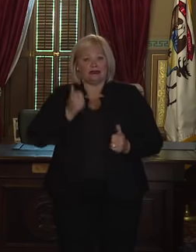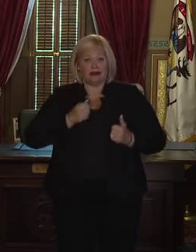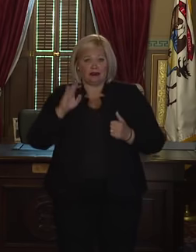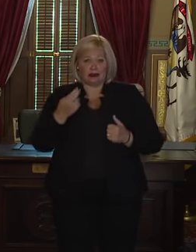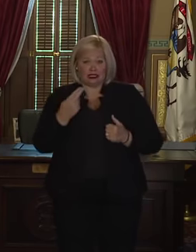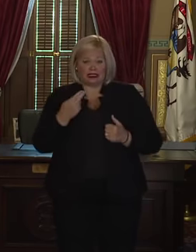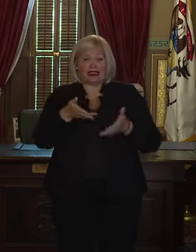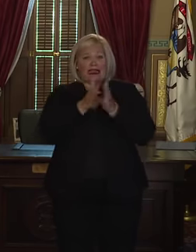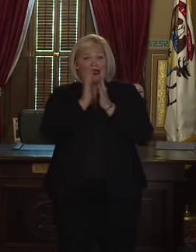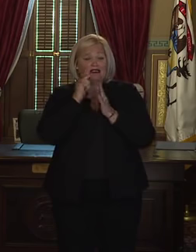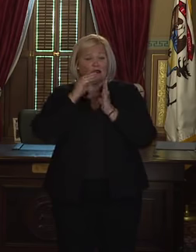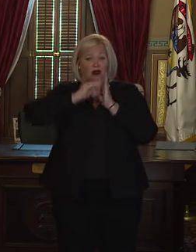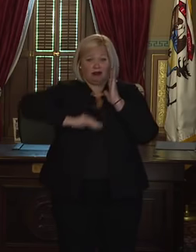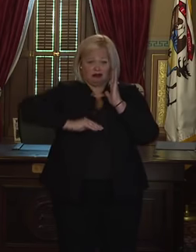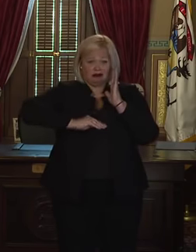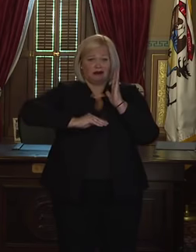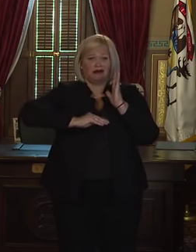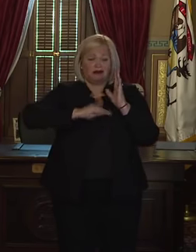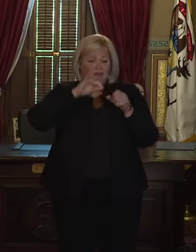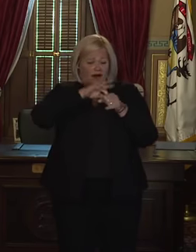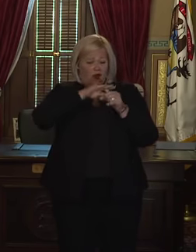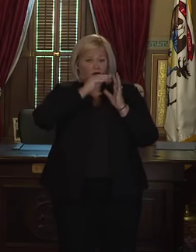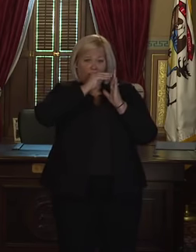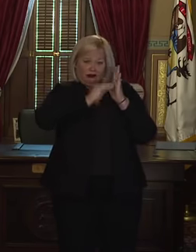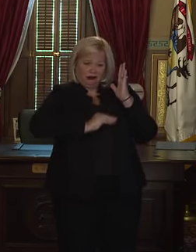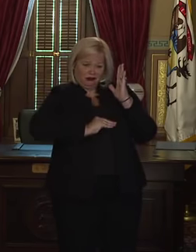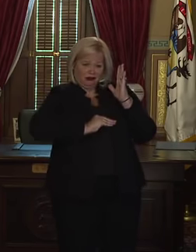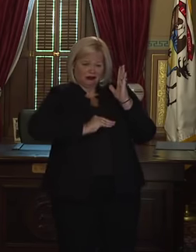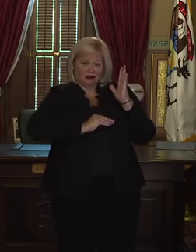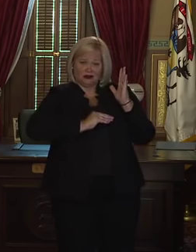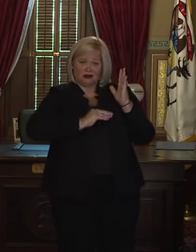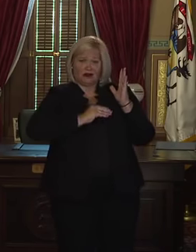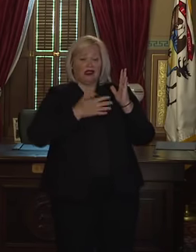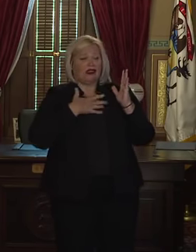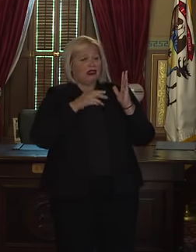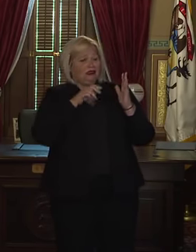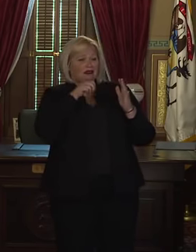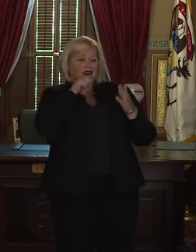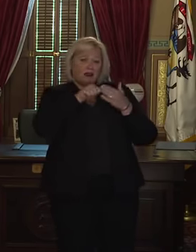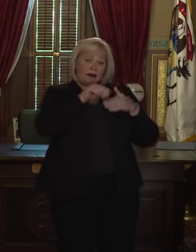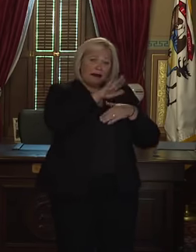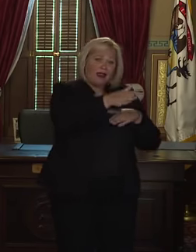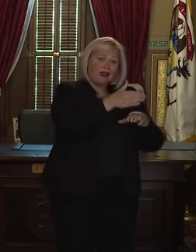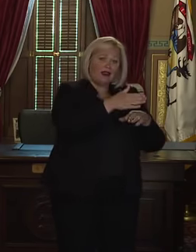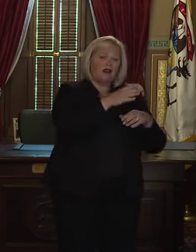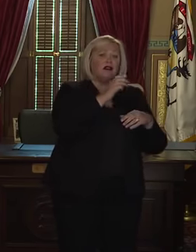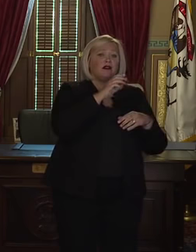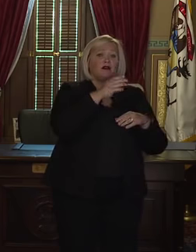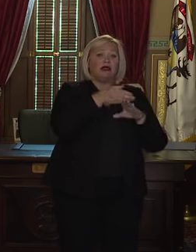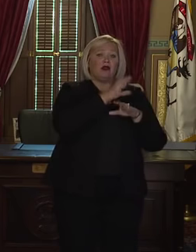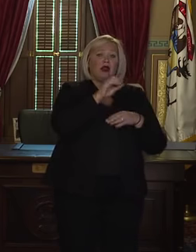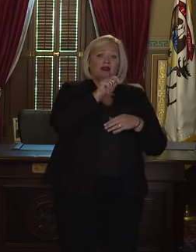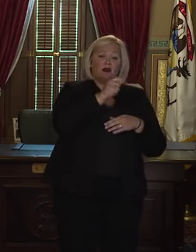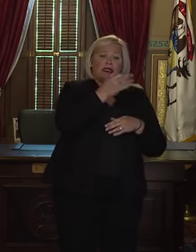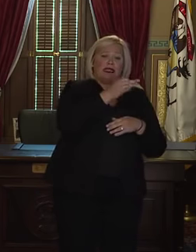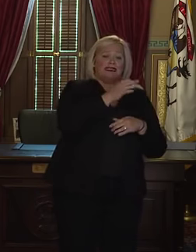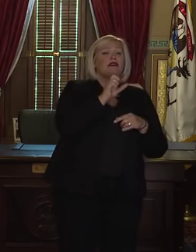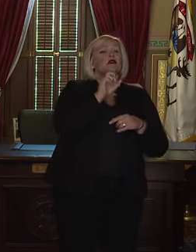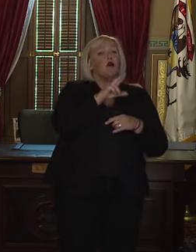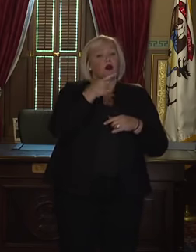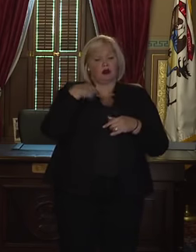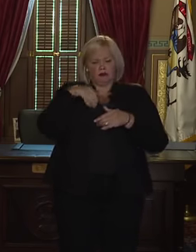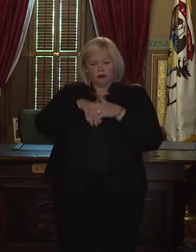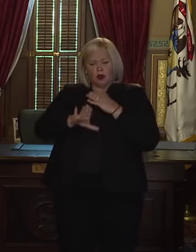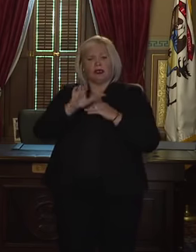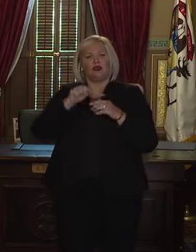fill it out and drop it in the mail by October 19th, or take it to your local public, your local clerk's office.